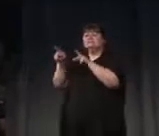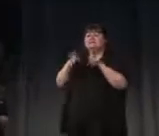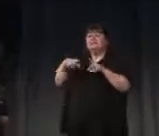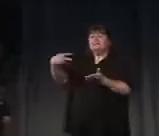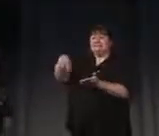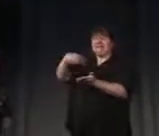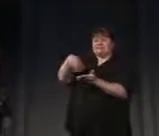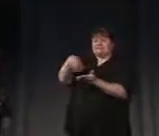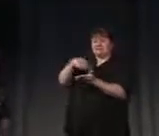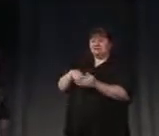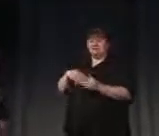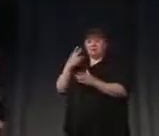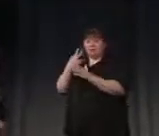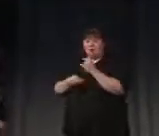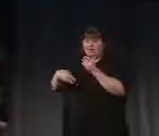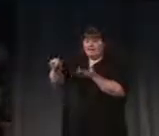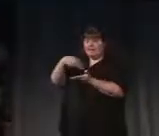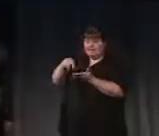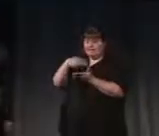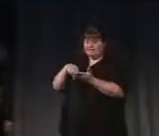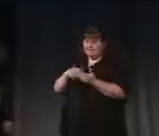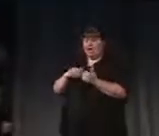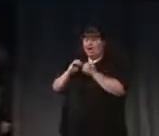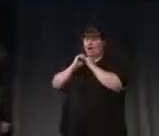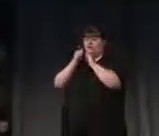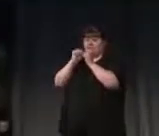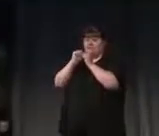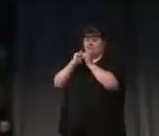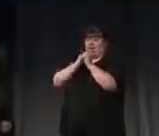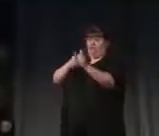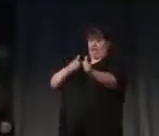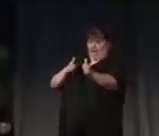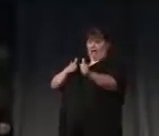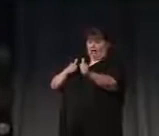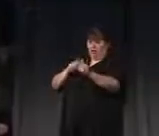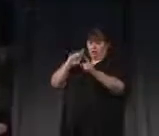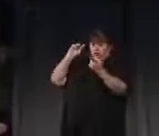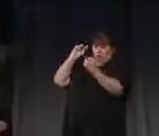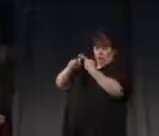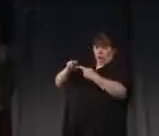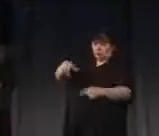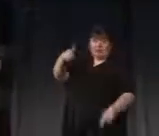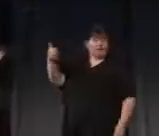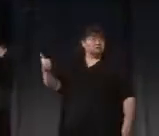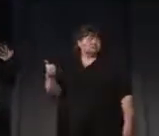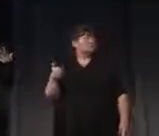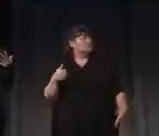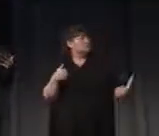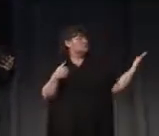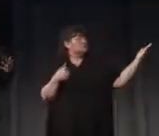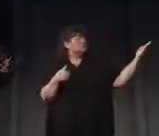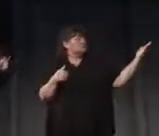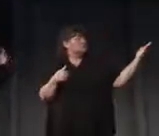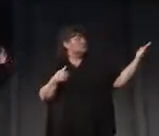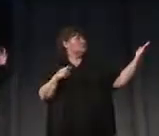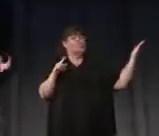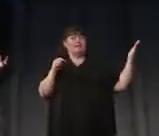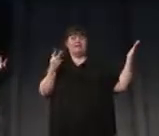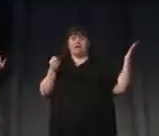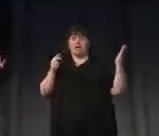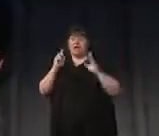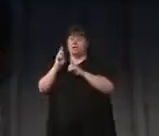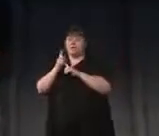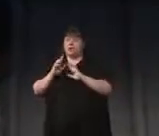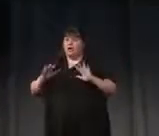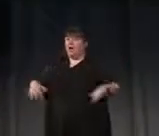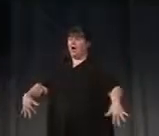In both dances, there was a race away from something, towards something else. Then there was a place. halt, a moment of